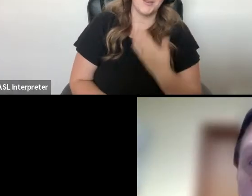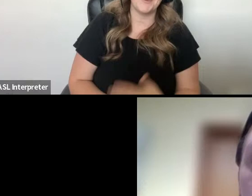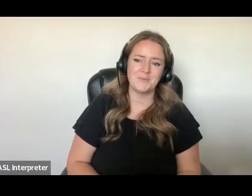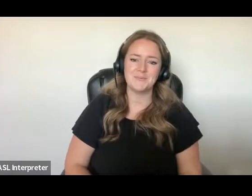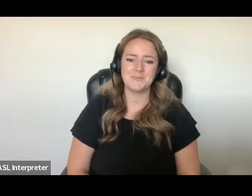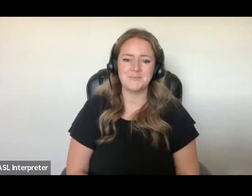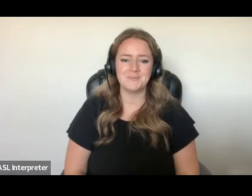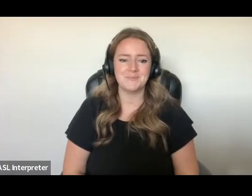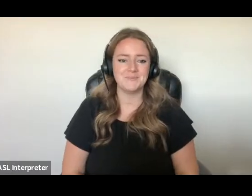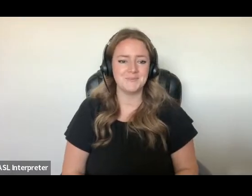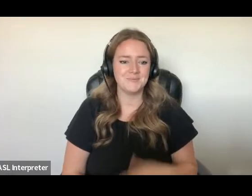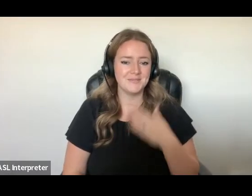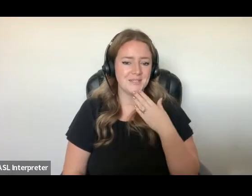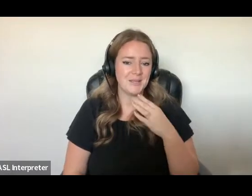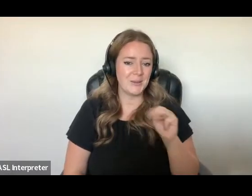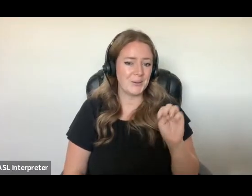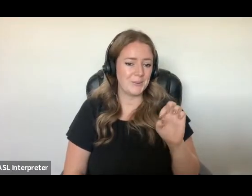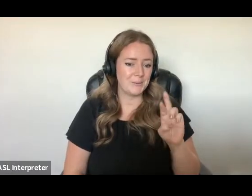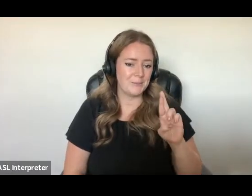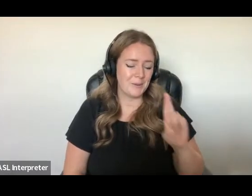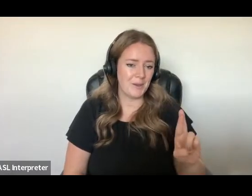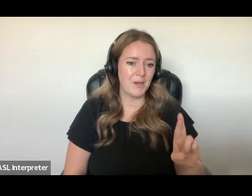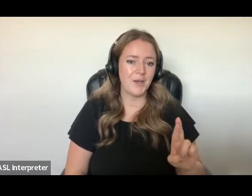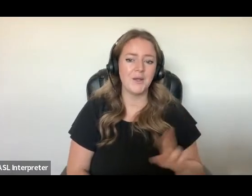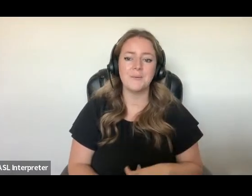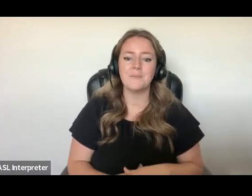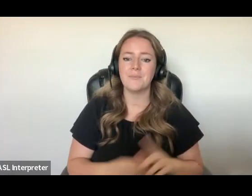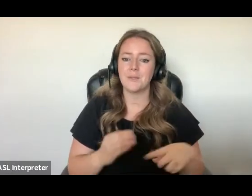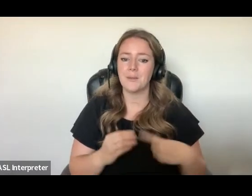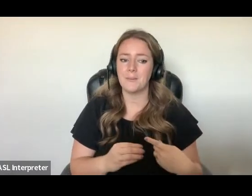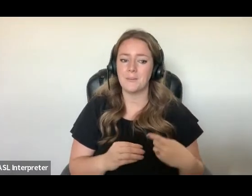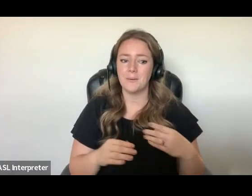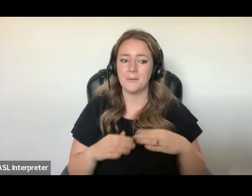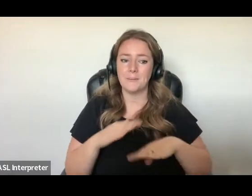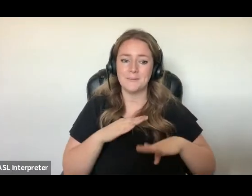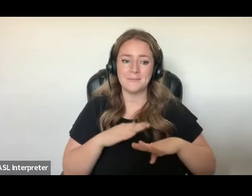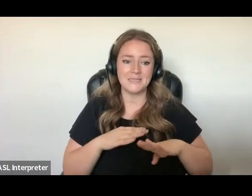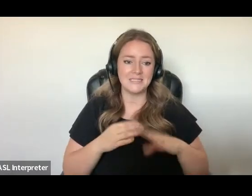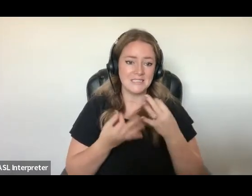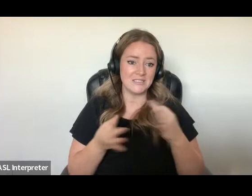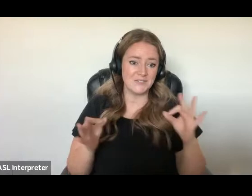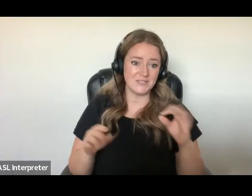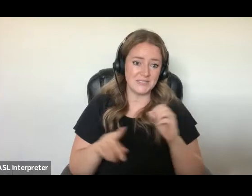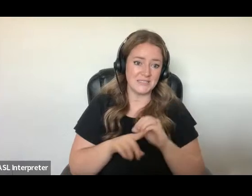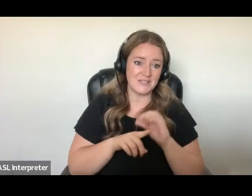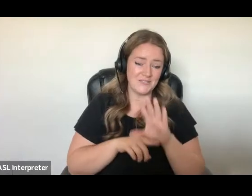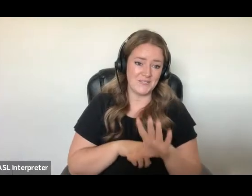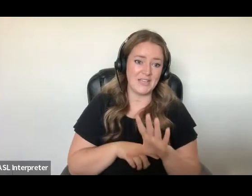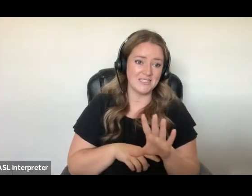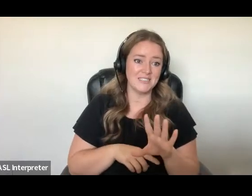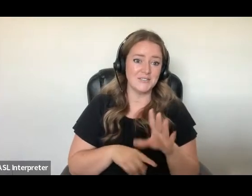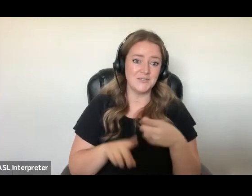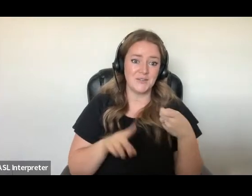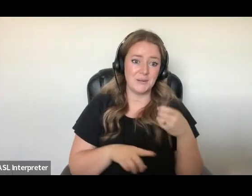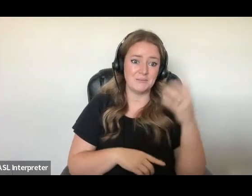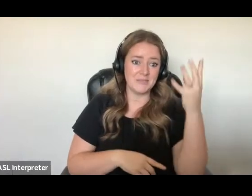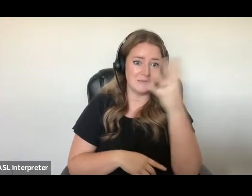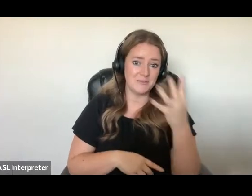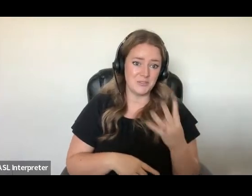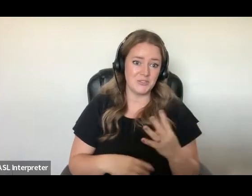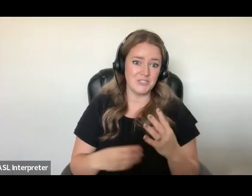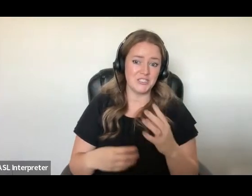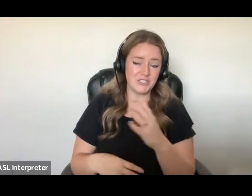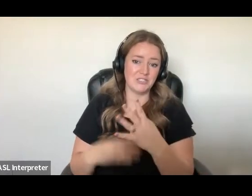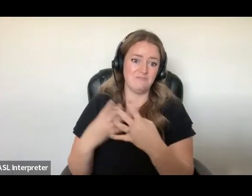Thank you Omar for your remarks about how basic human rights and freedoms are affected by immigration detention and calling for a change